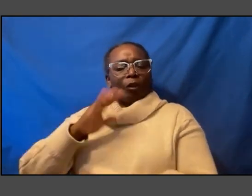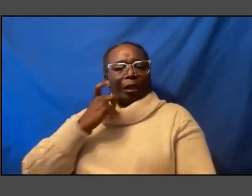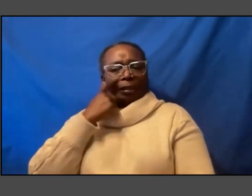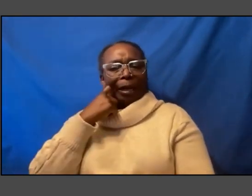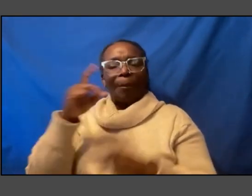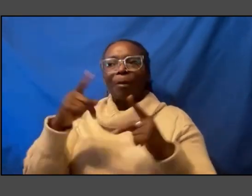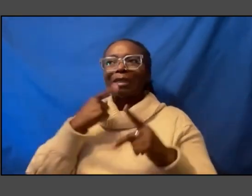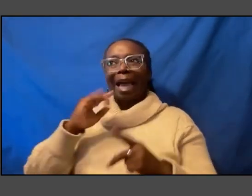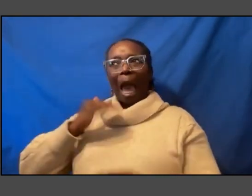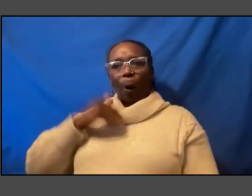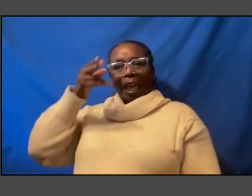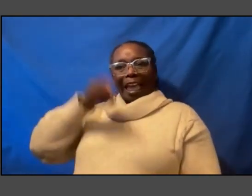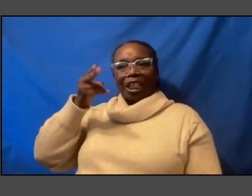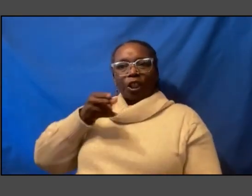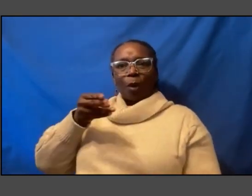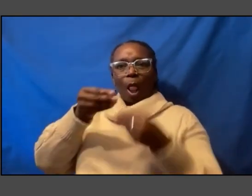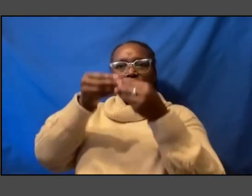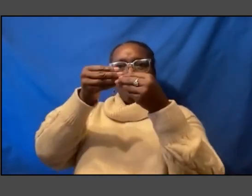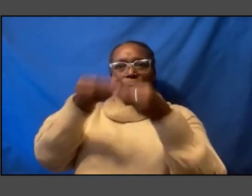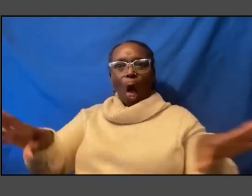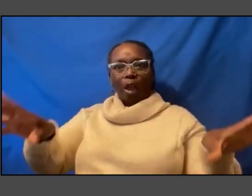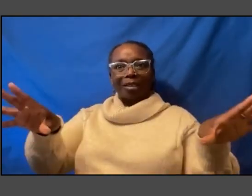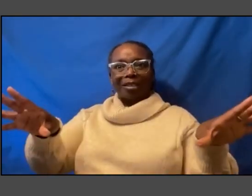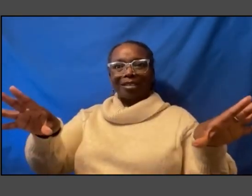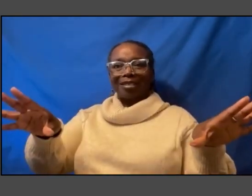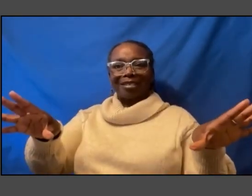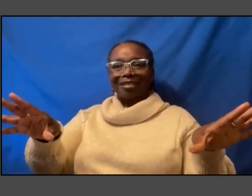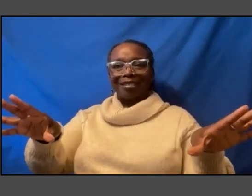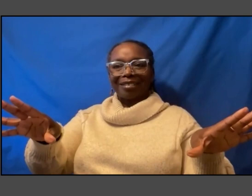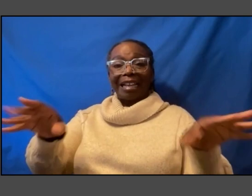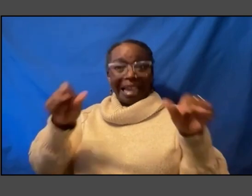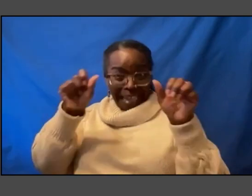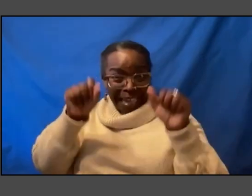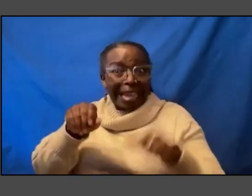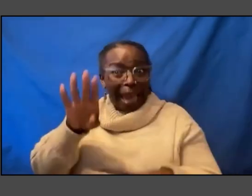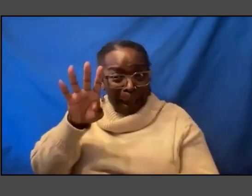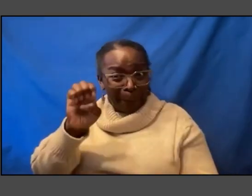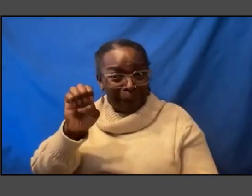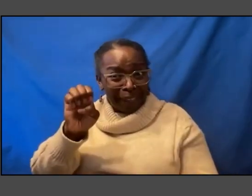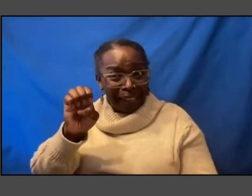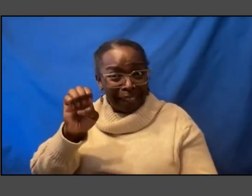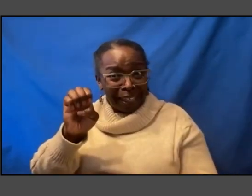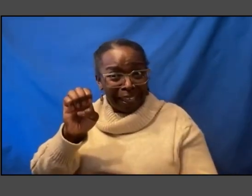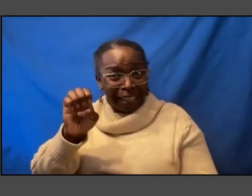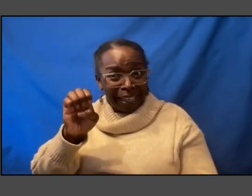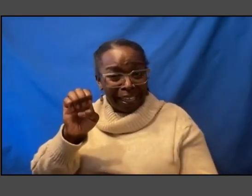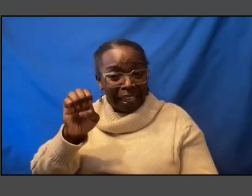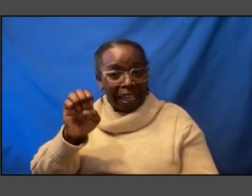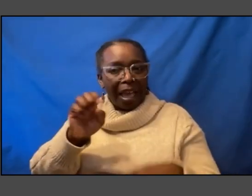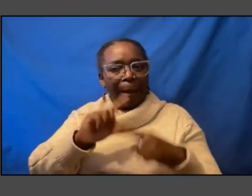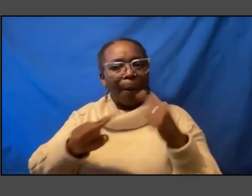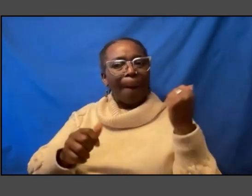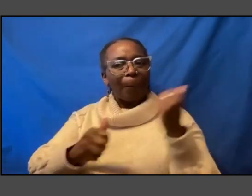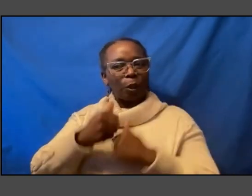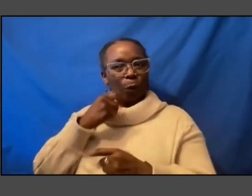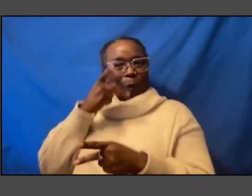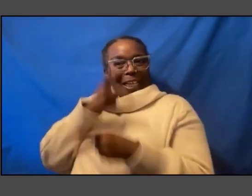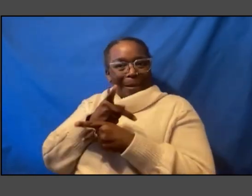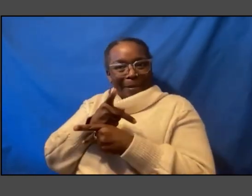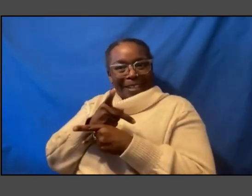lost it can be but mostly we are keeping it and so the question